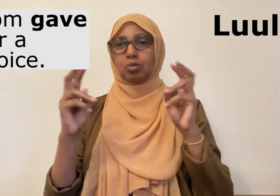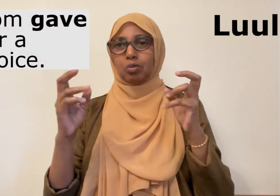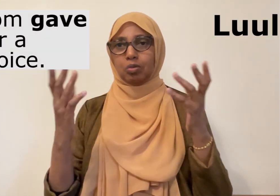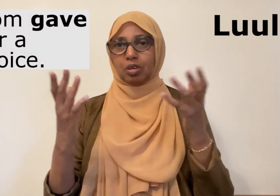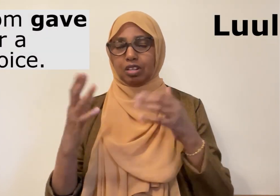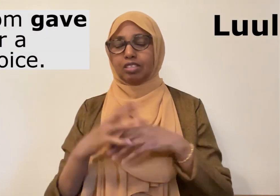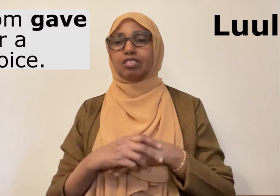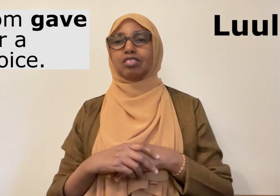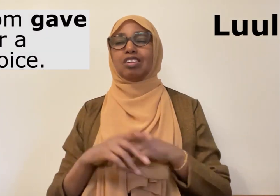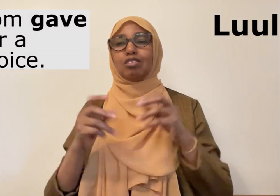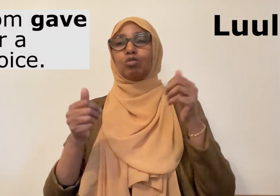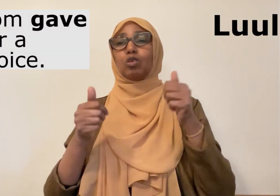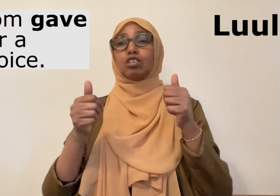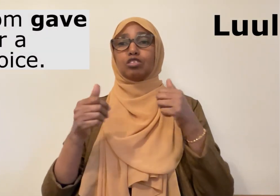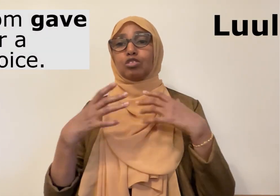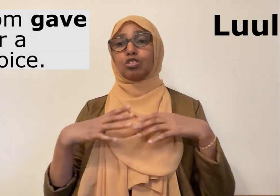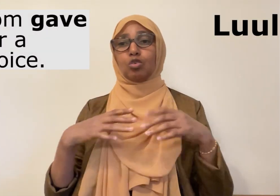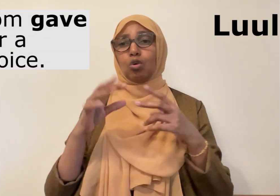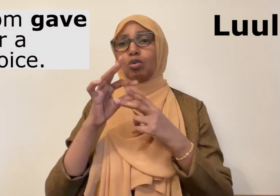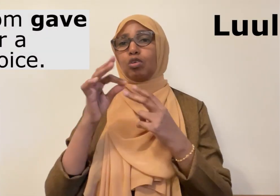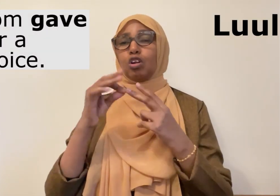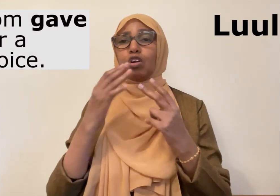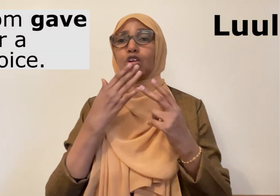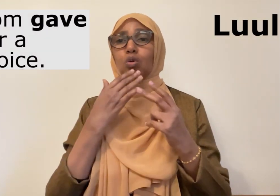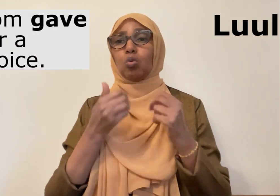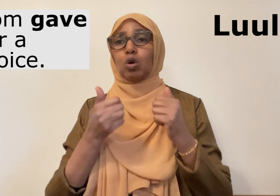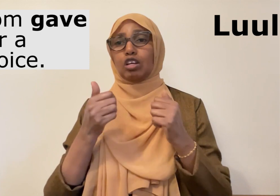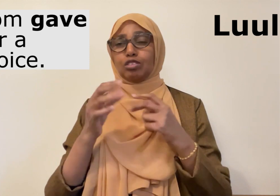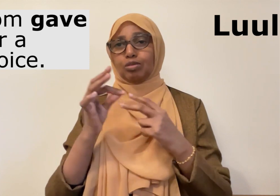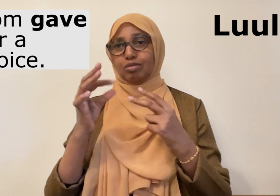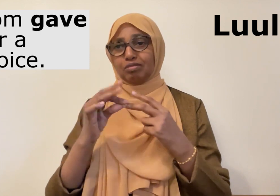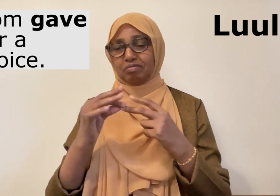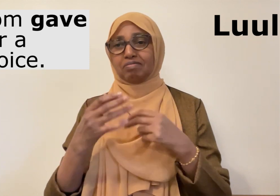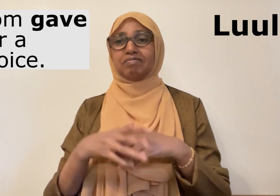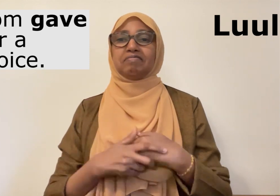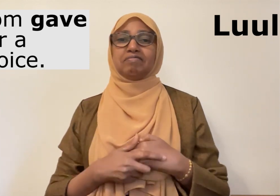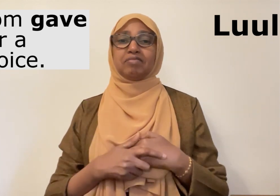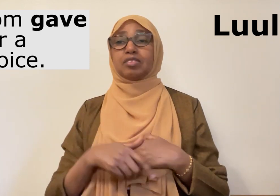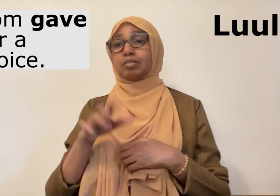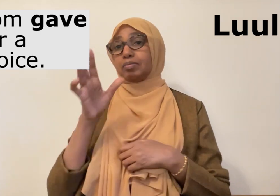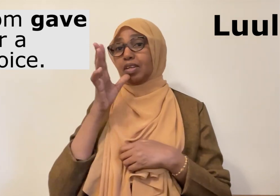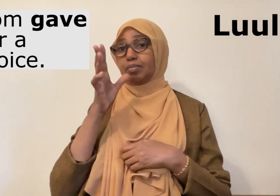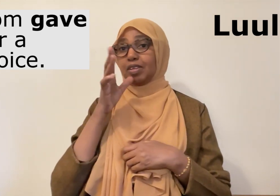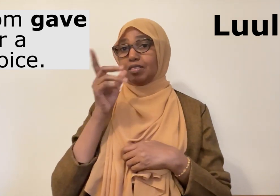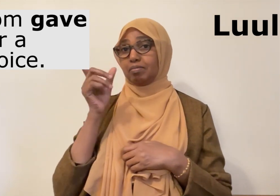Today we are talking about giving someone a choice. Like the choice of clothing.